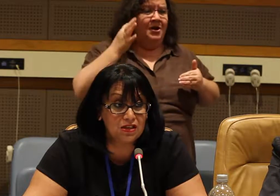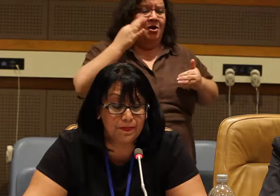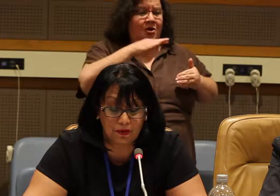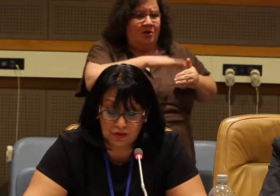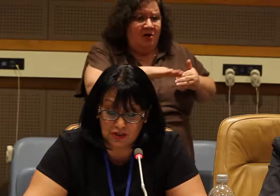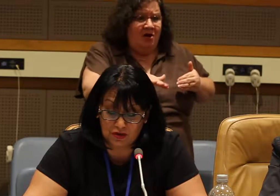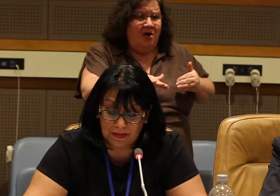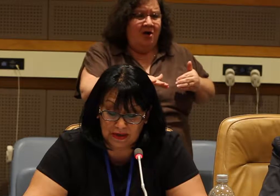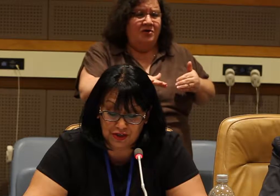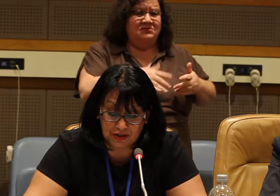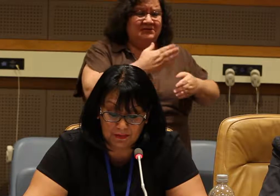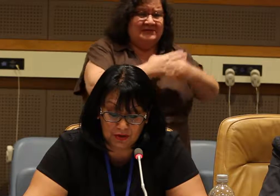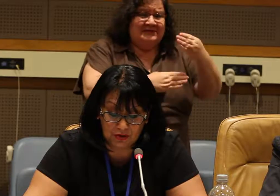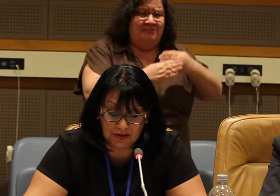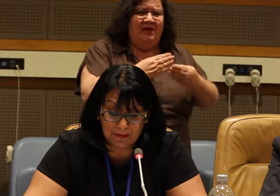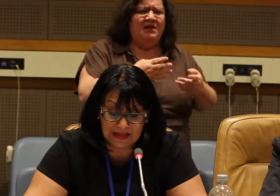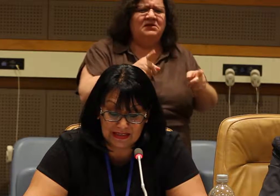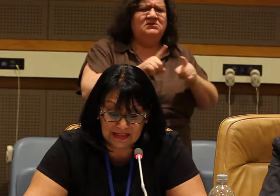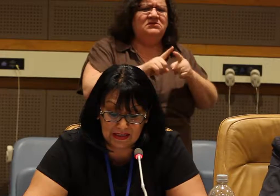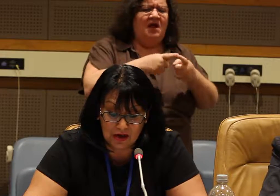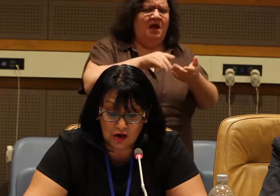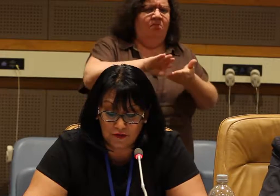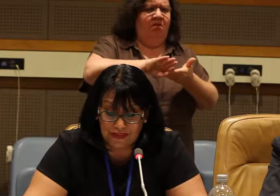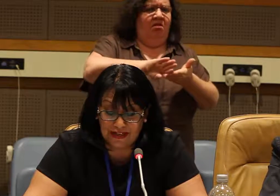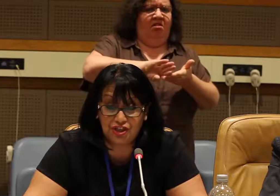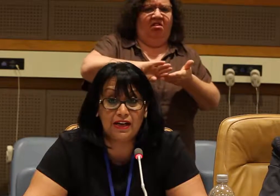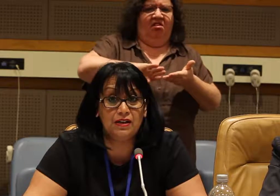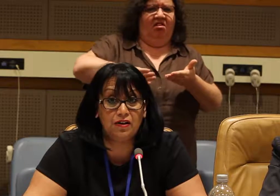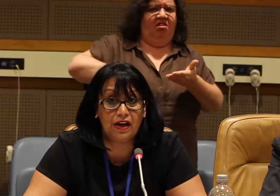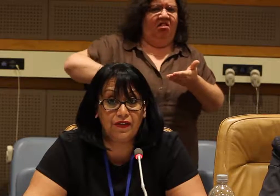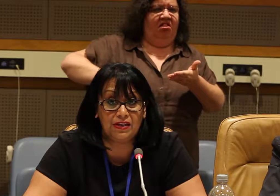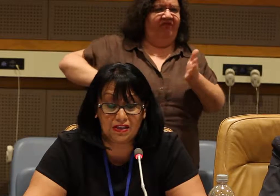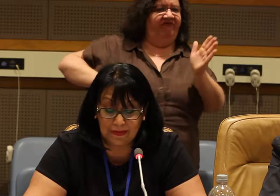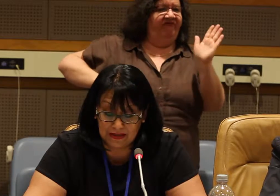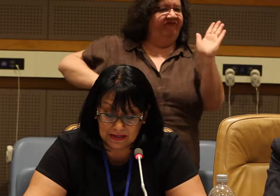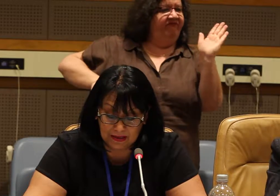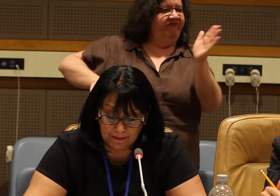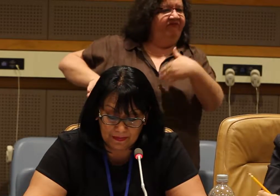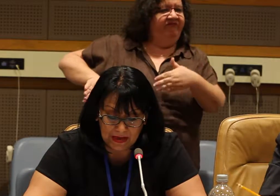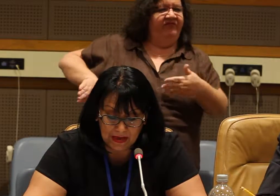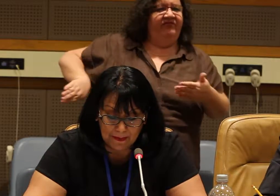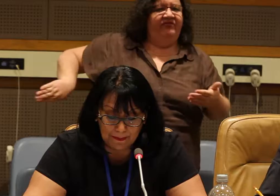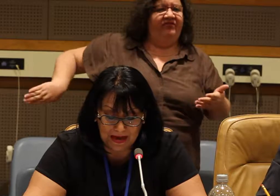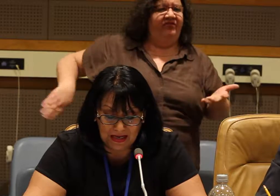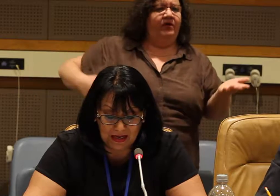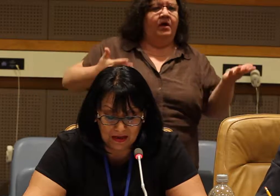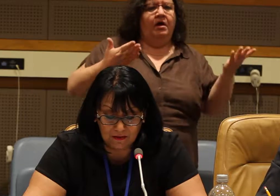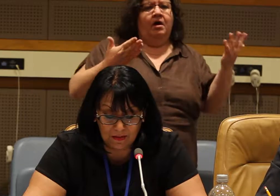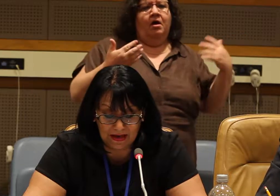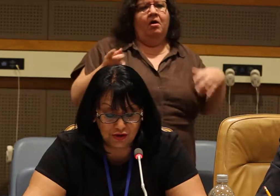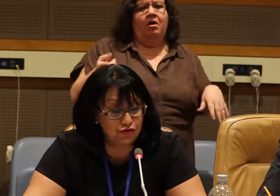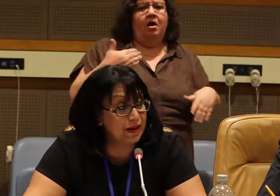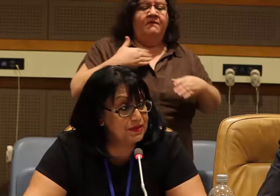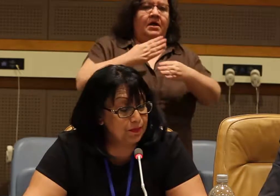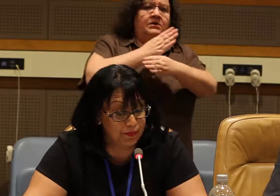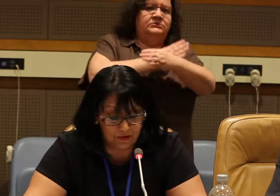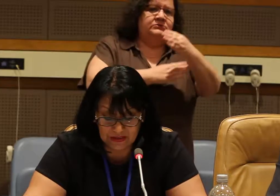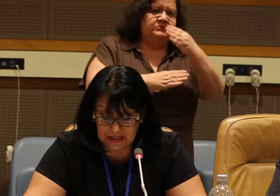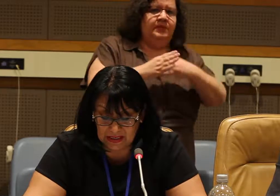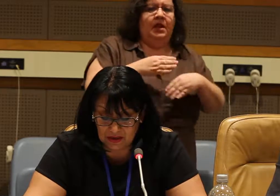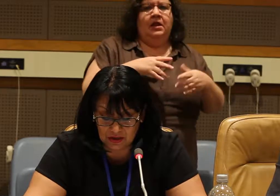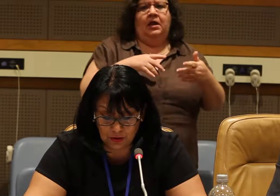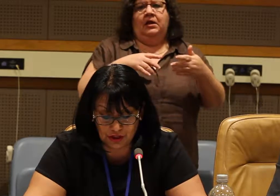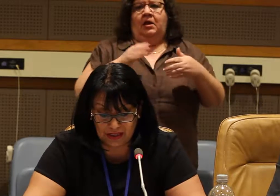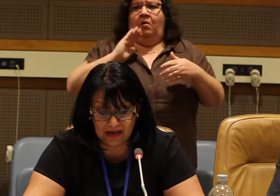multiple discrimination both on the basis of their gender and their disability. Many remain trapped in